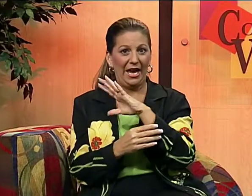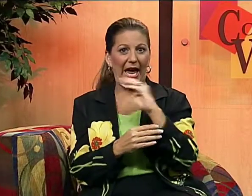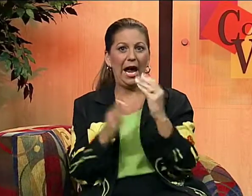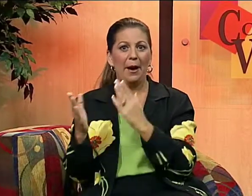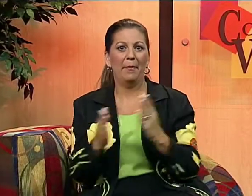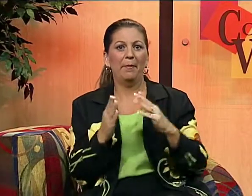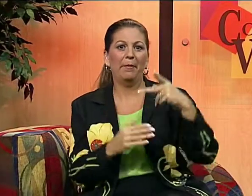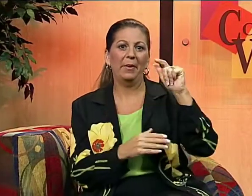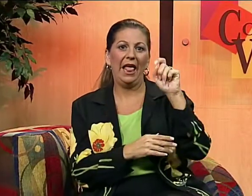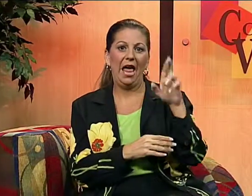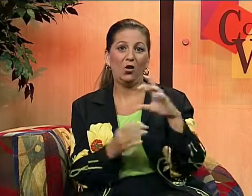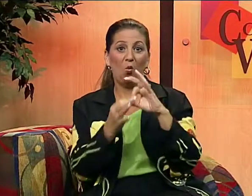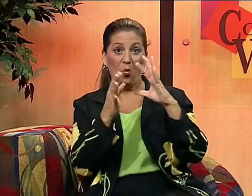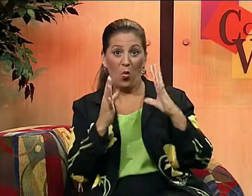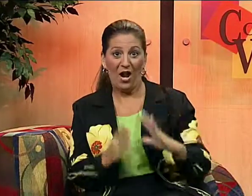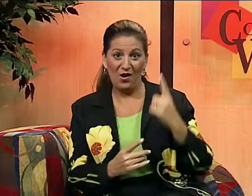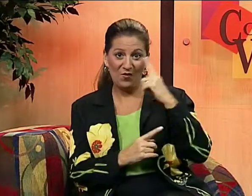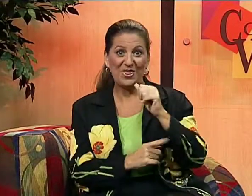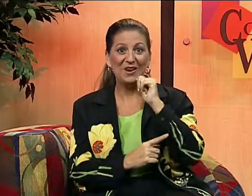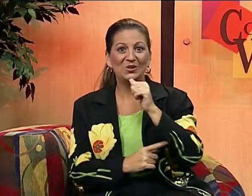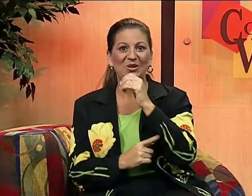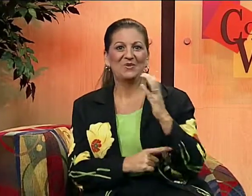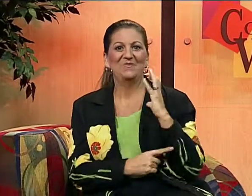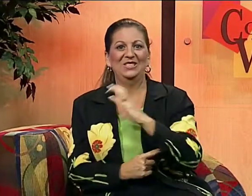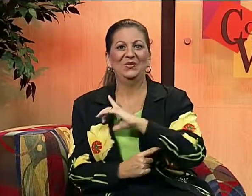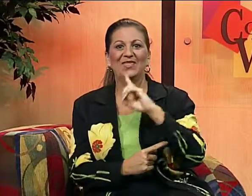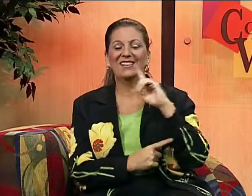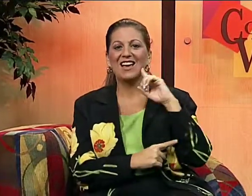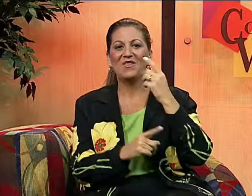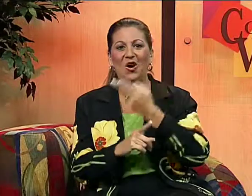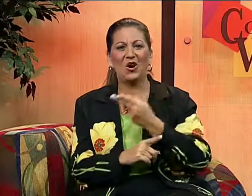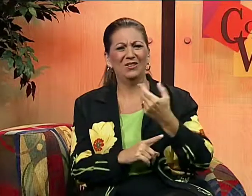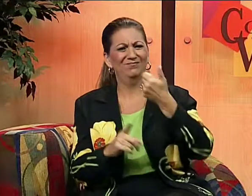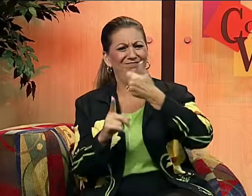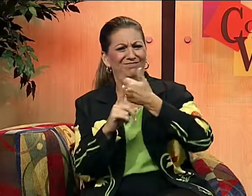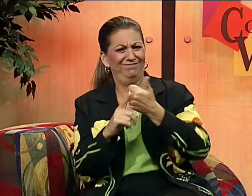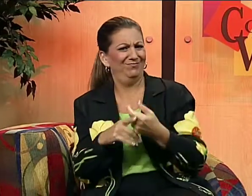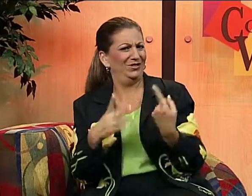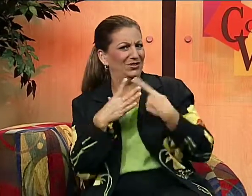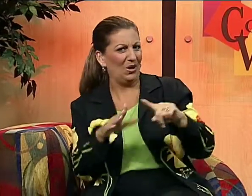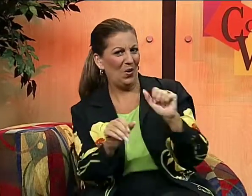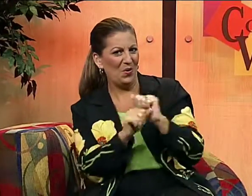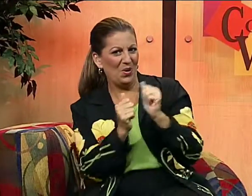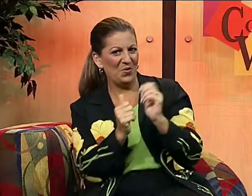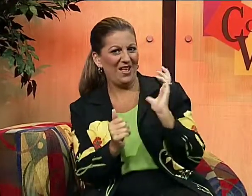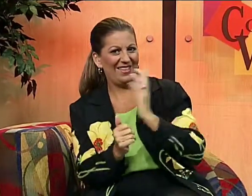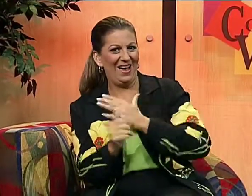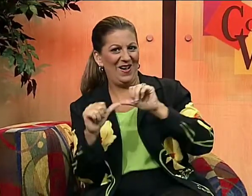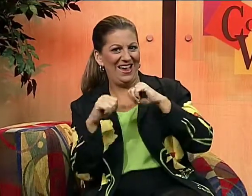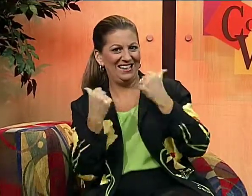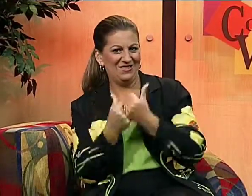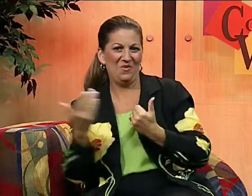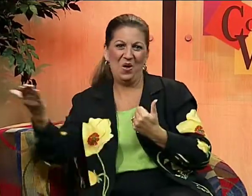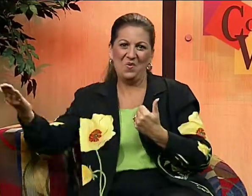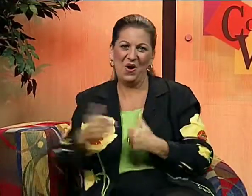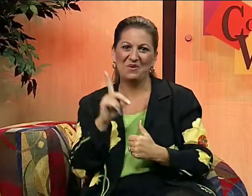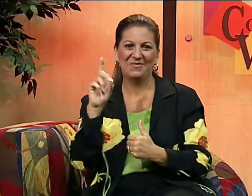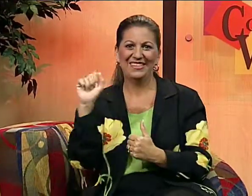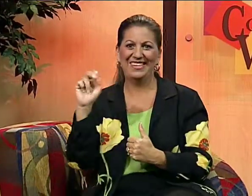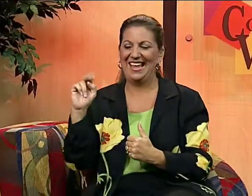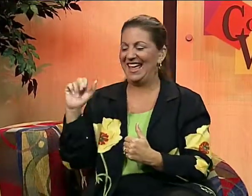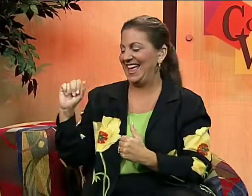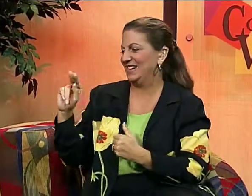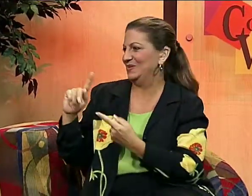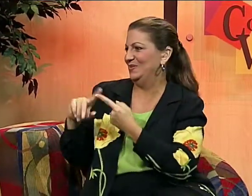public relations and planning organizer with the Arizona Commission for the Deaf and Hard of Hearing. She started with our